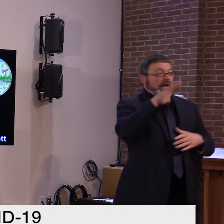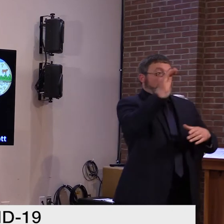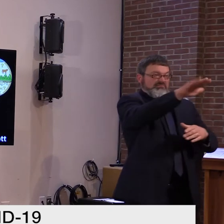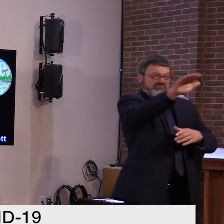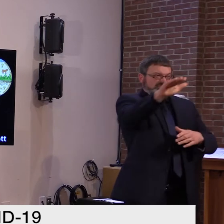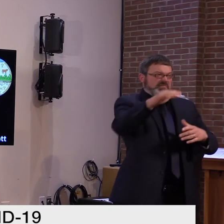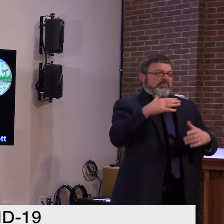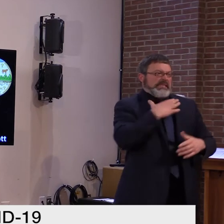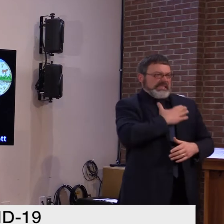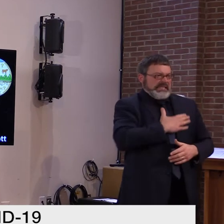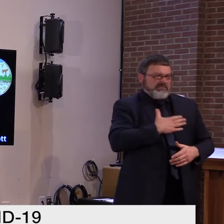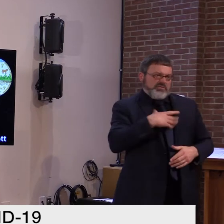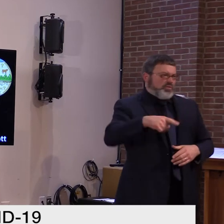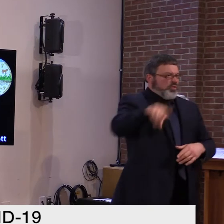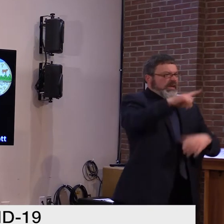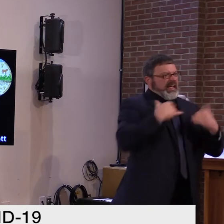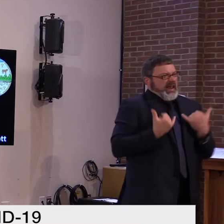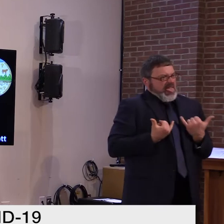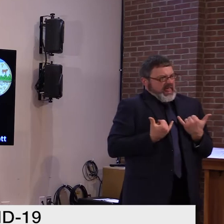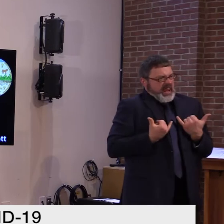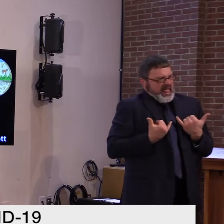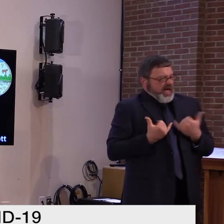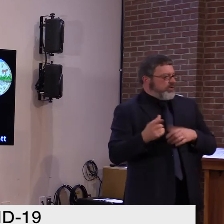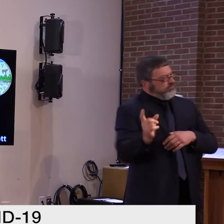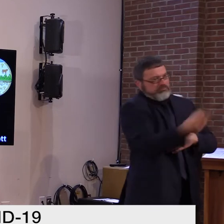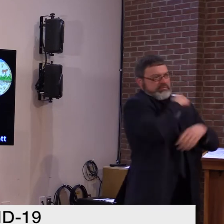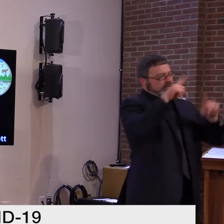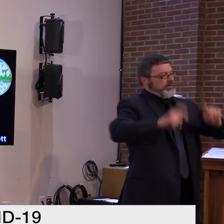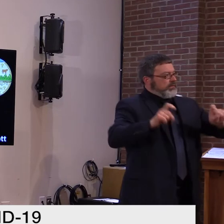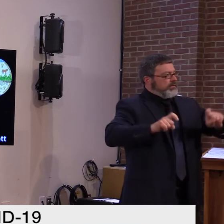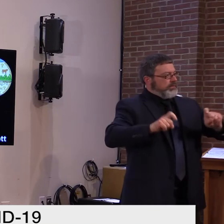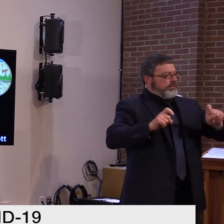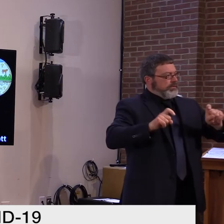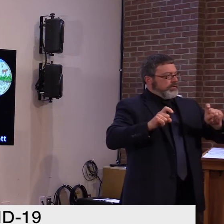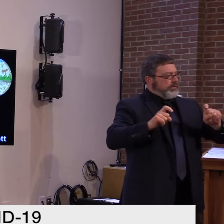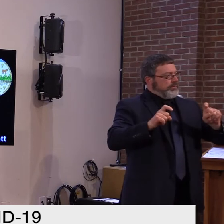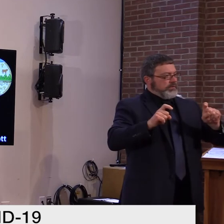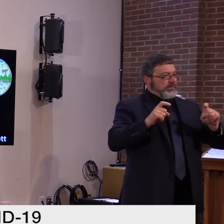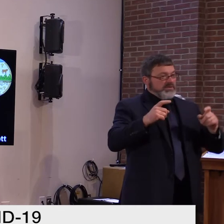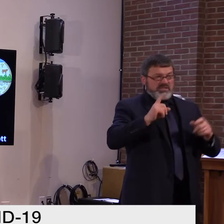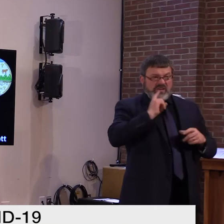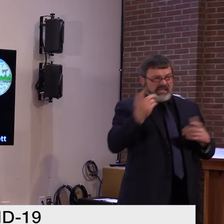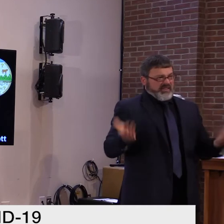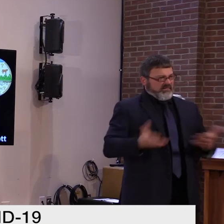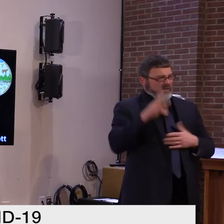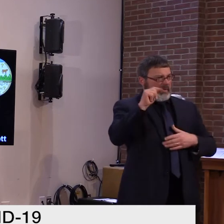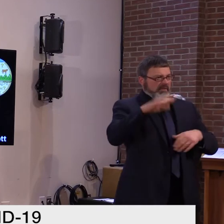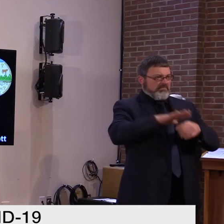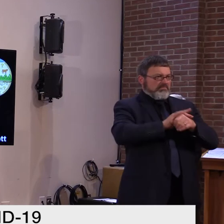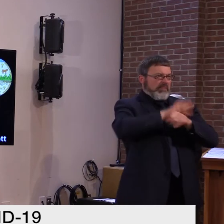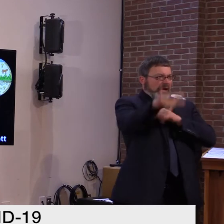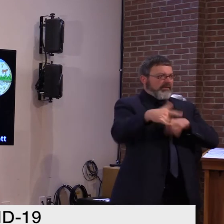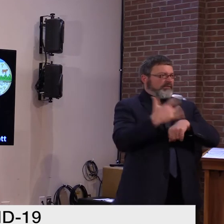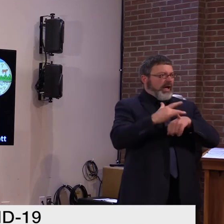our teams work hard to make testing even more available than it is now, when and where you need it.